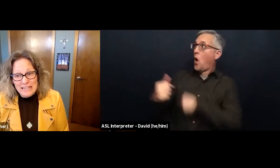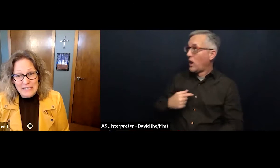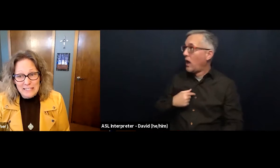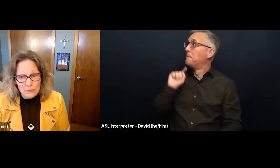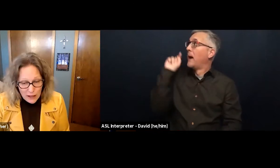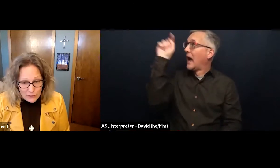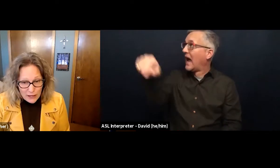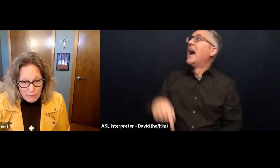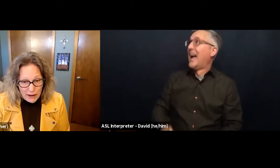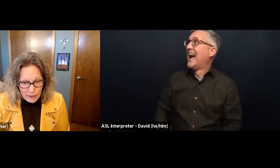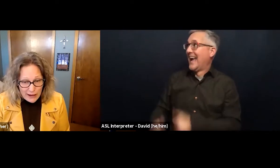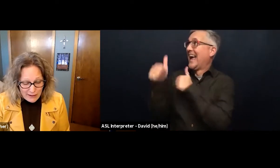he's swallowed up by a whale.